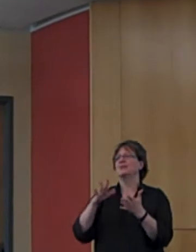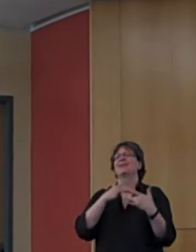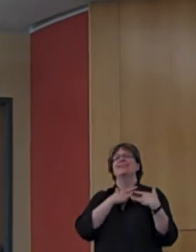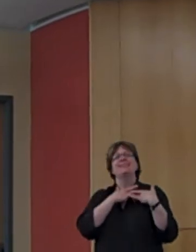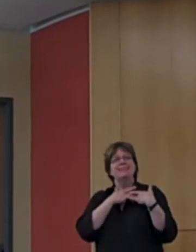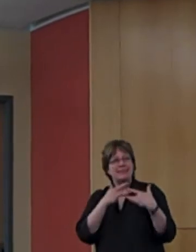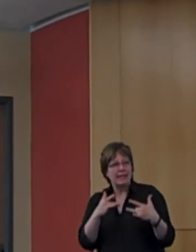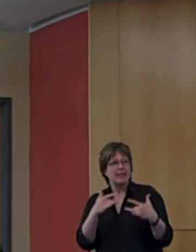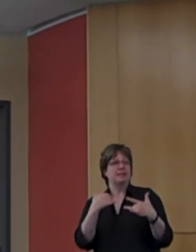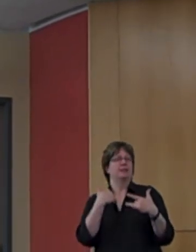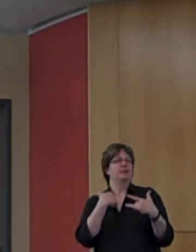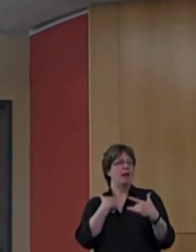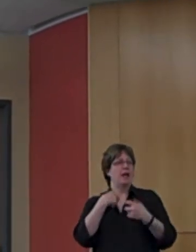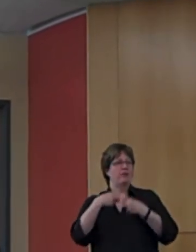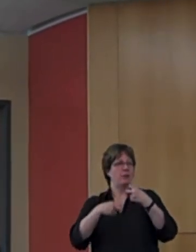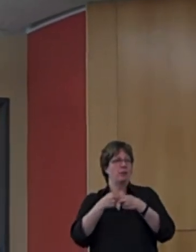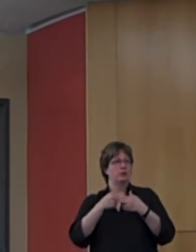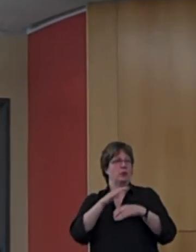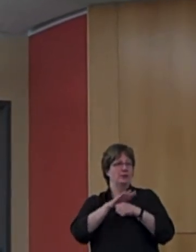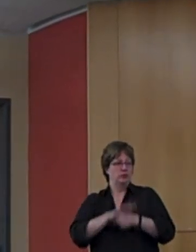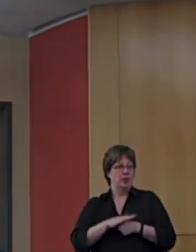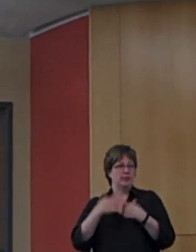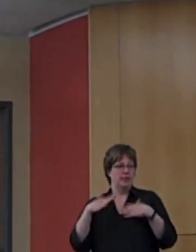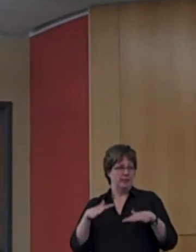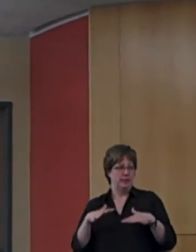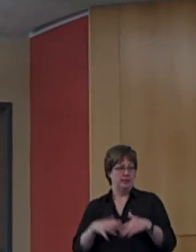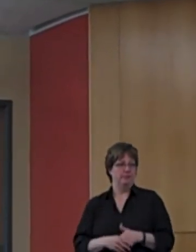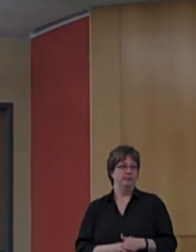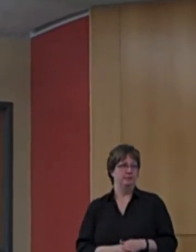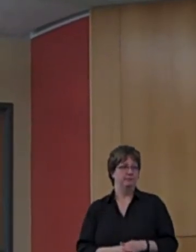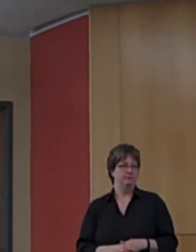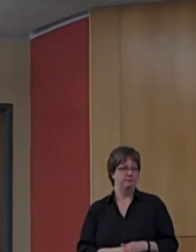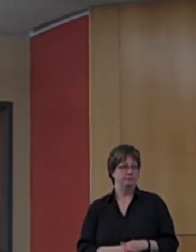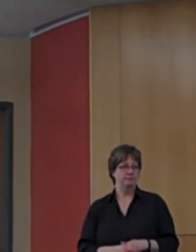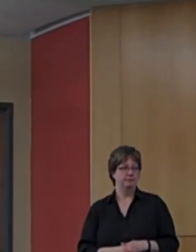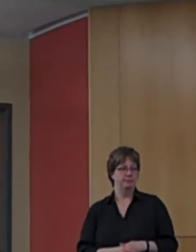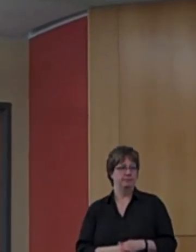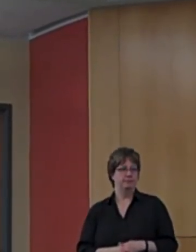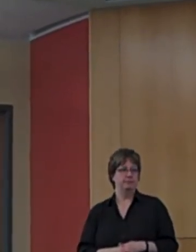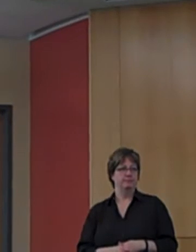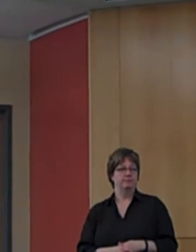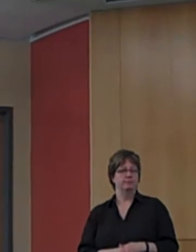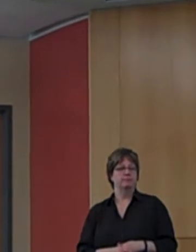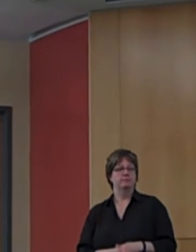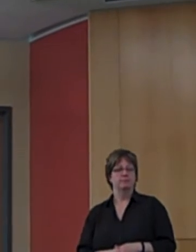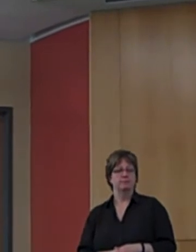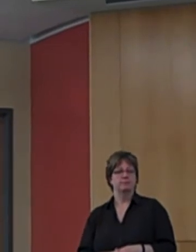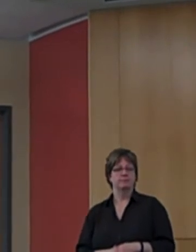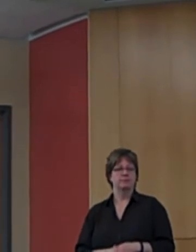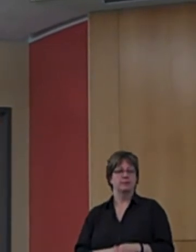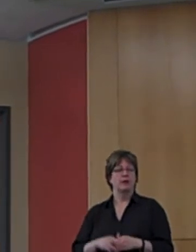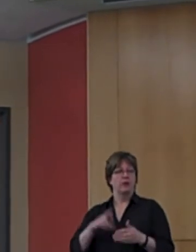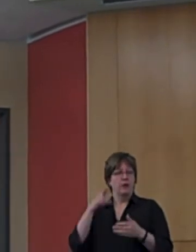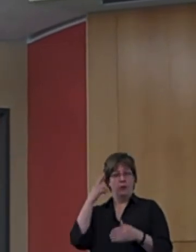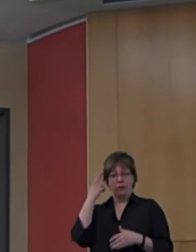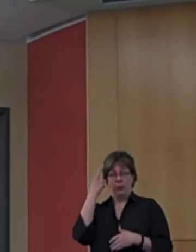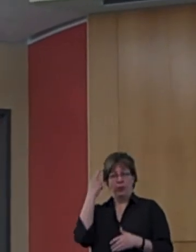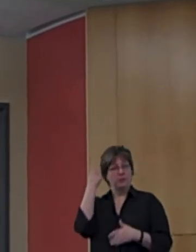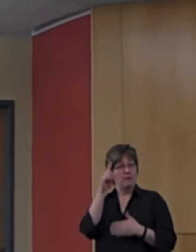debilitating symptoms of stress and anxiety disorders. A few of the reasons she cites for the susceptibility relate to establishing